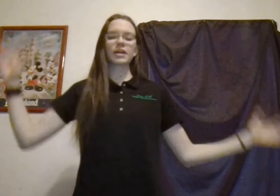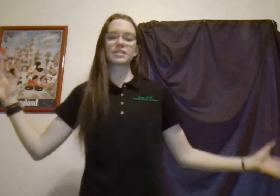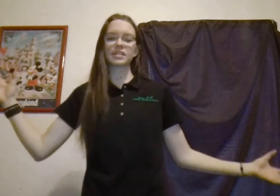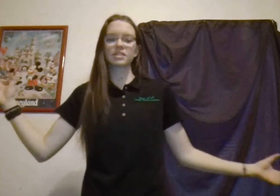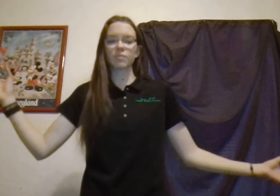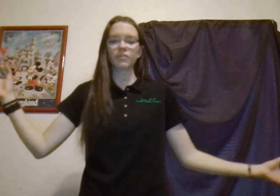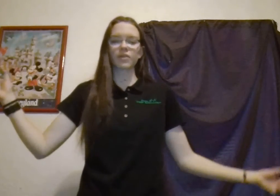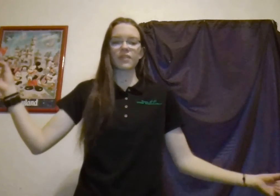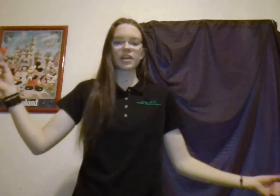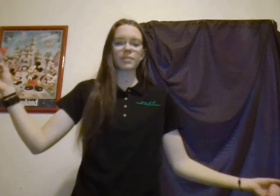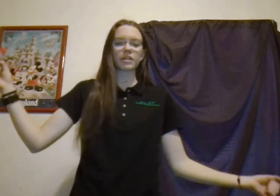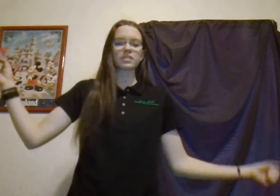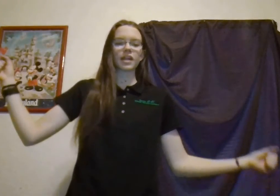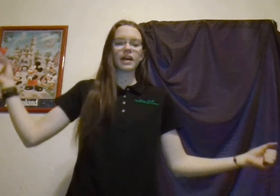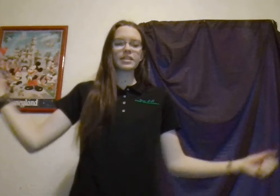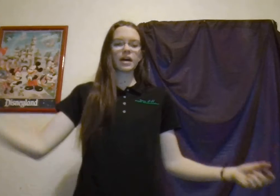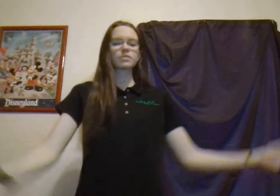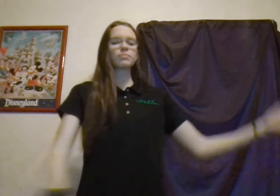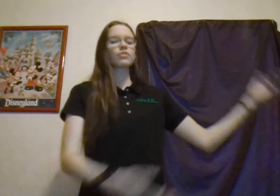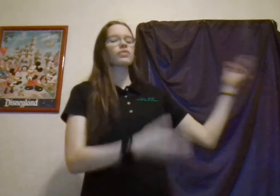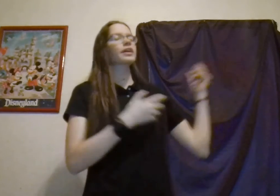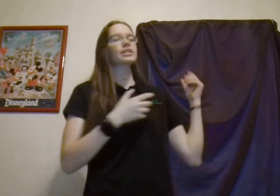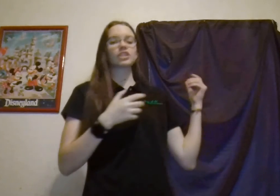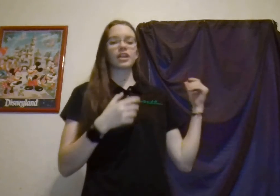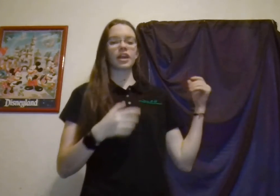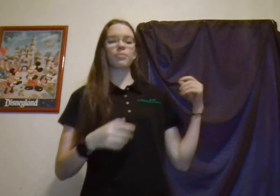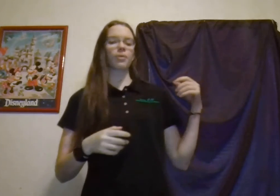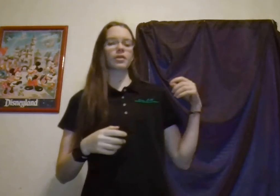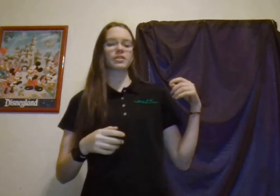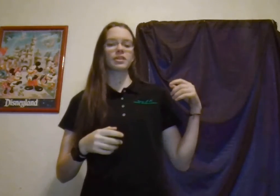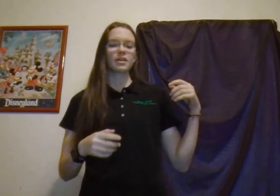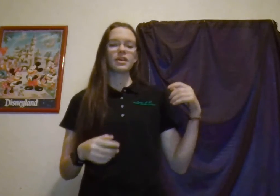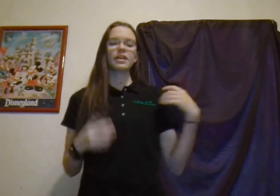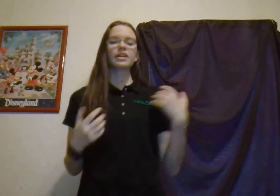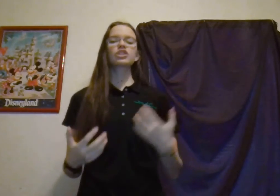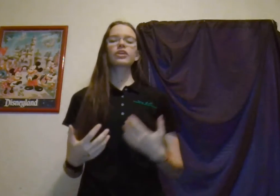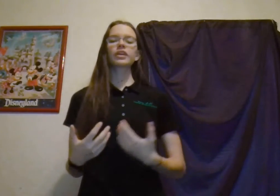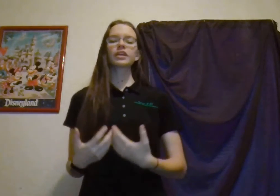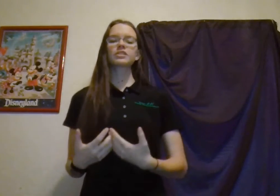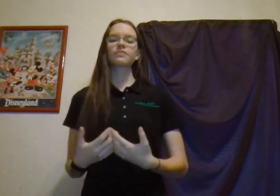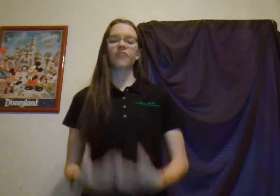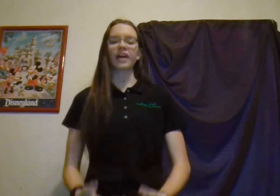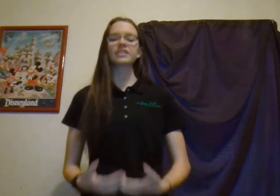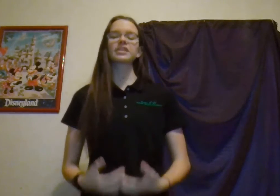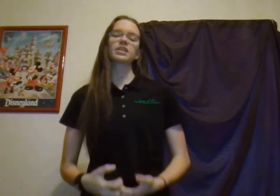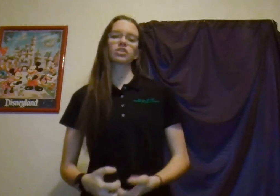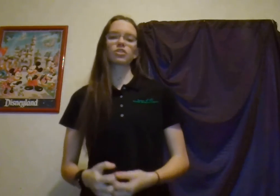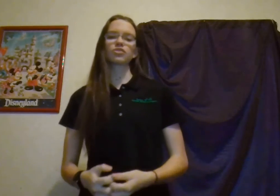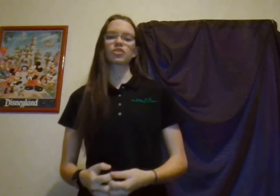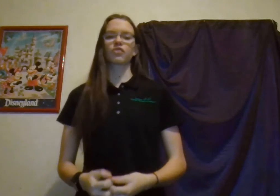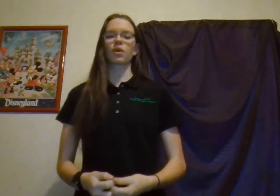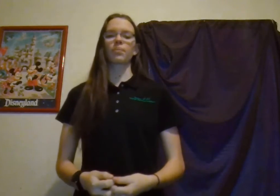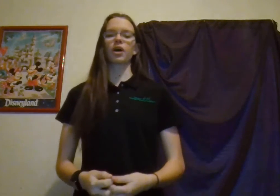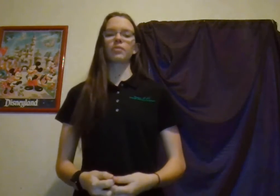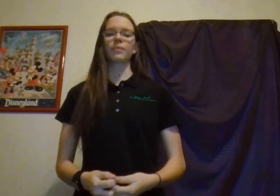system of conveyor belts lined up to move luggage in an airport. Engineering is finding a solution for a problem.